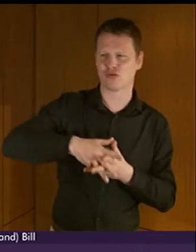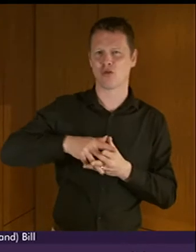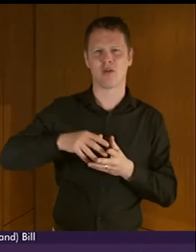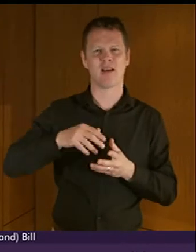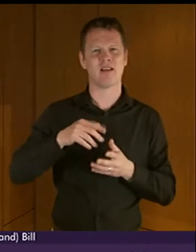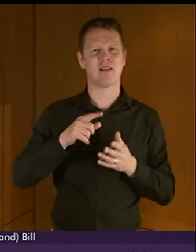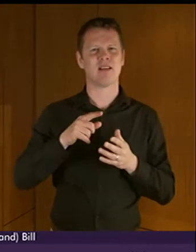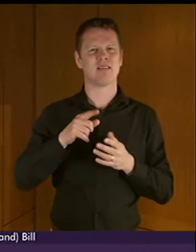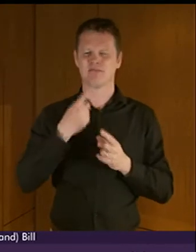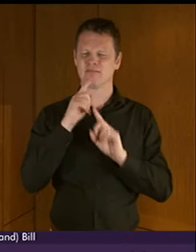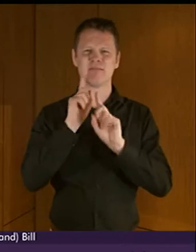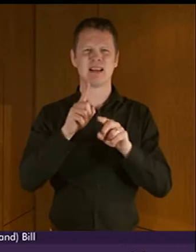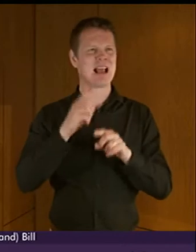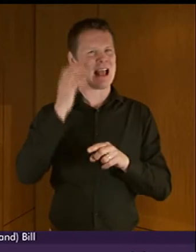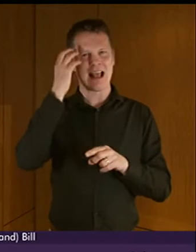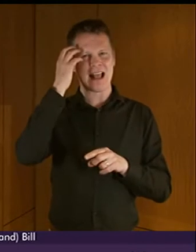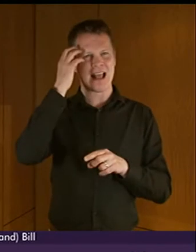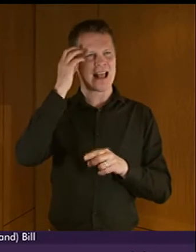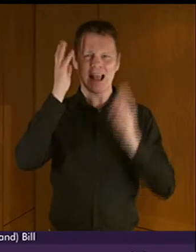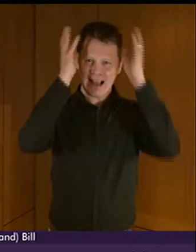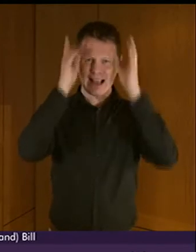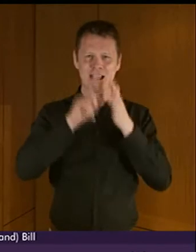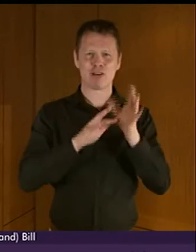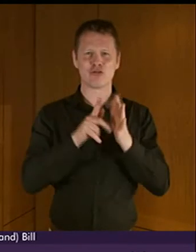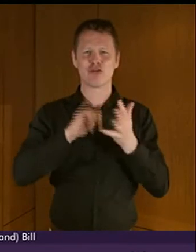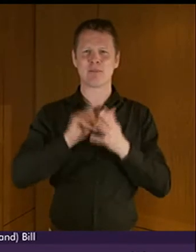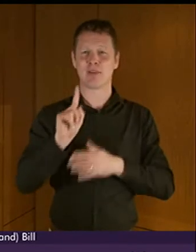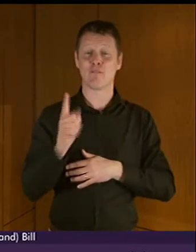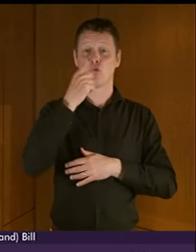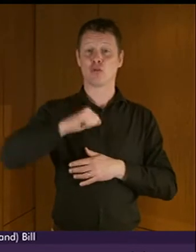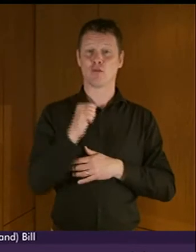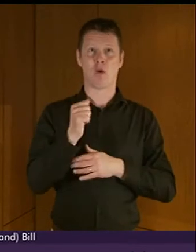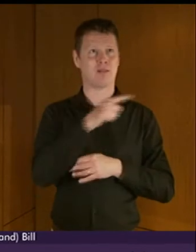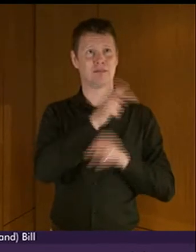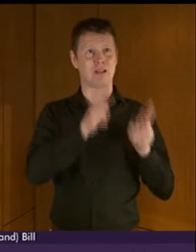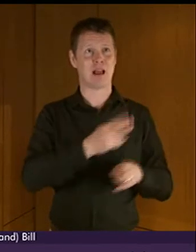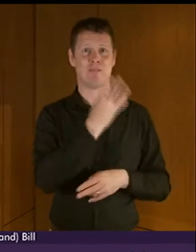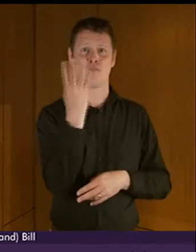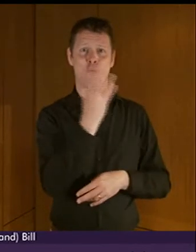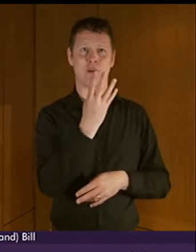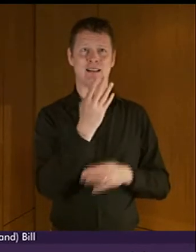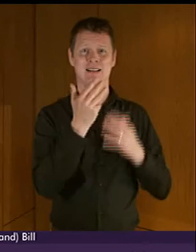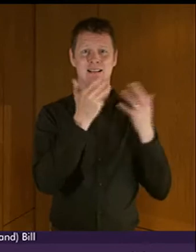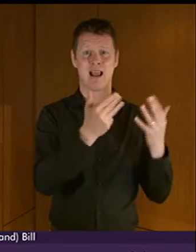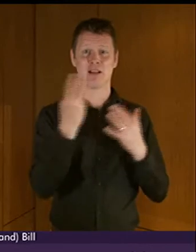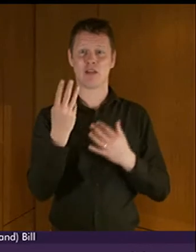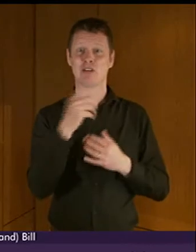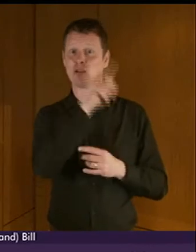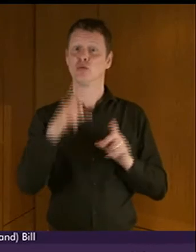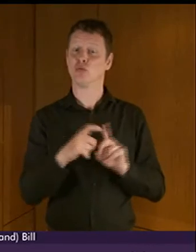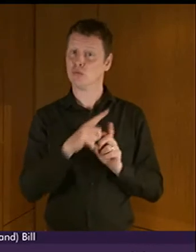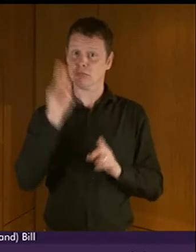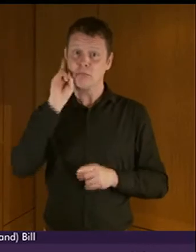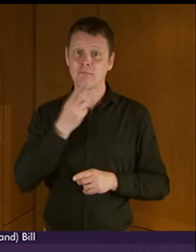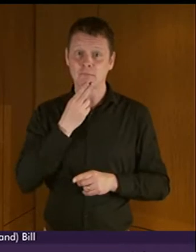Joan the daughter of King James I of Scotland who died in 1493 who was deaf and used a form of sign